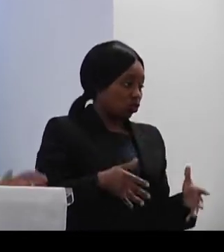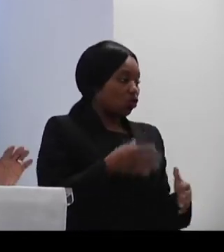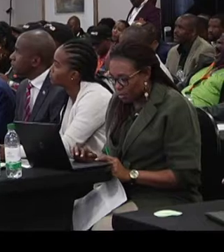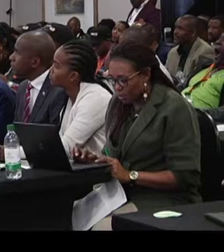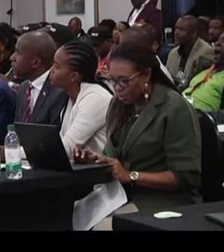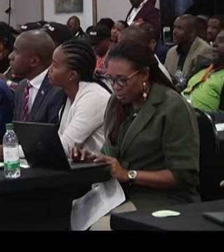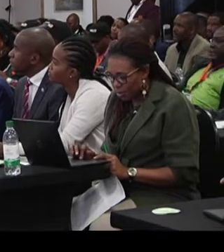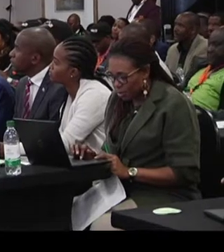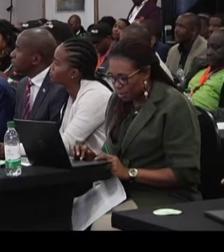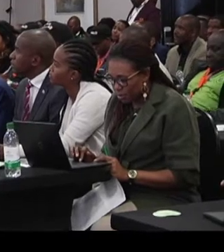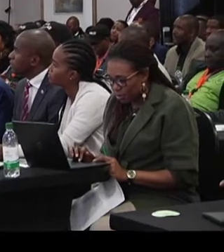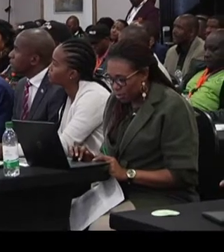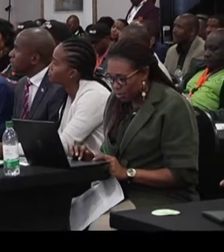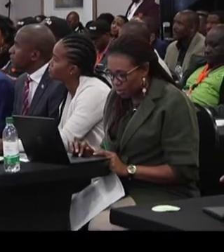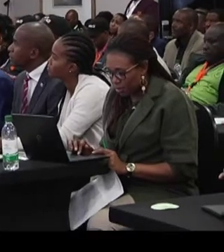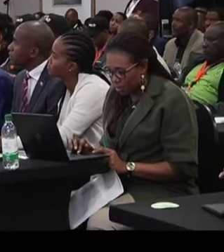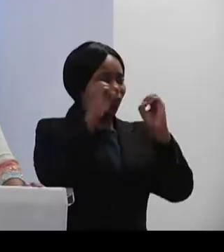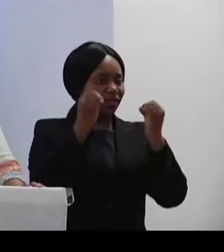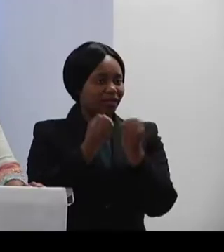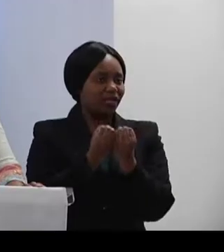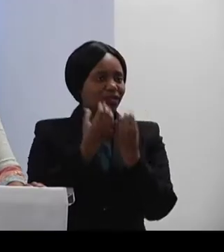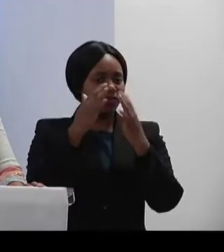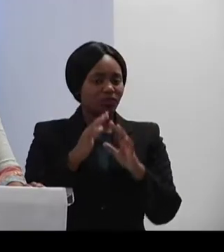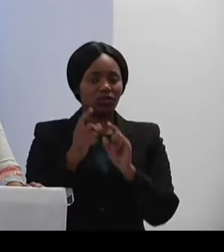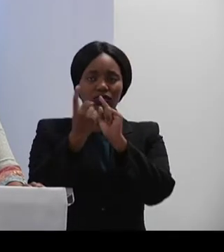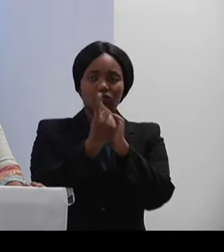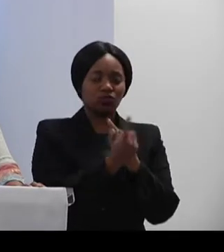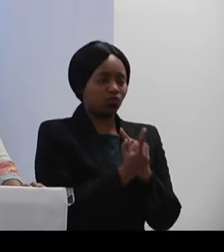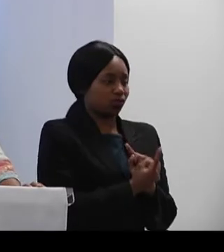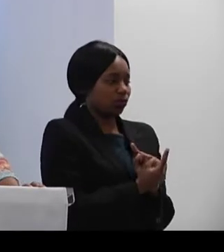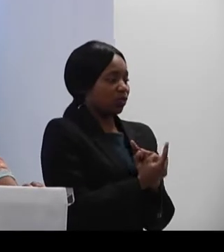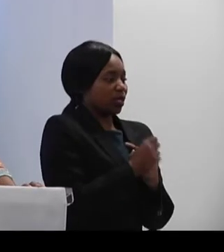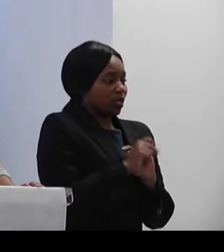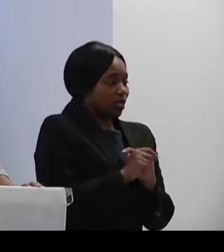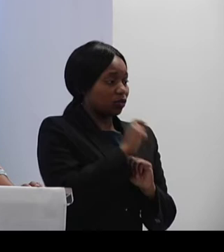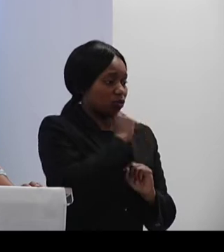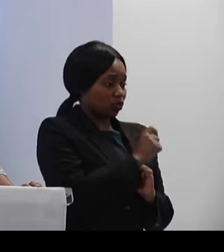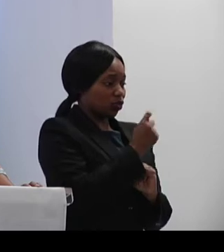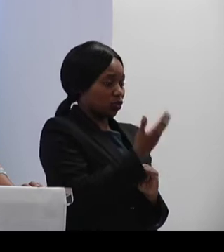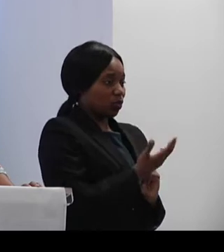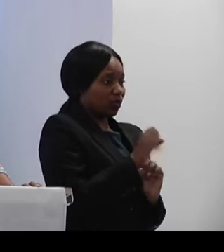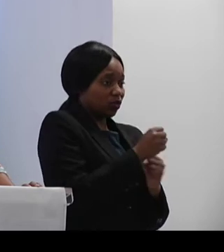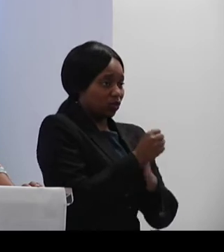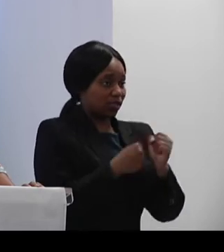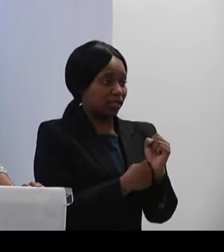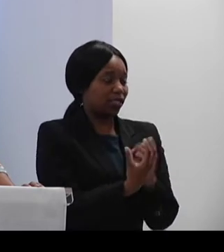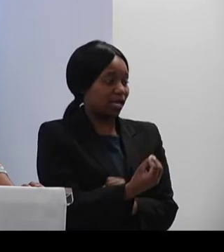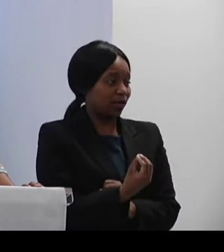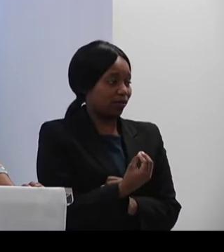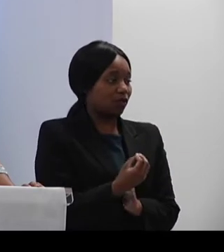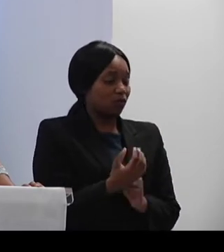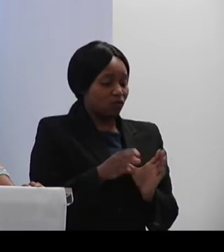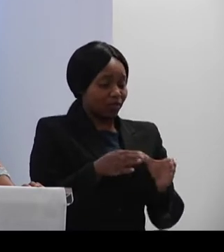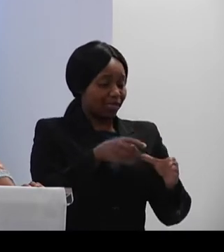and the other organizations and bodies that are quite strategic for this sector. This,